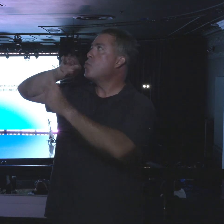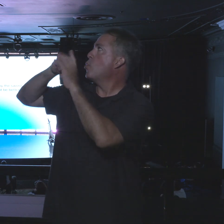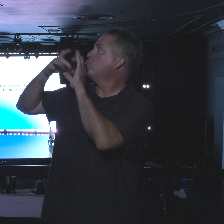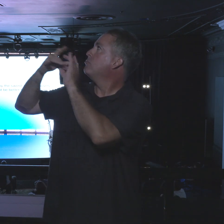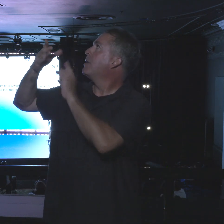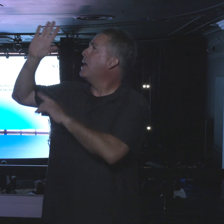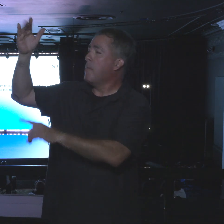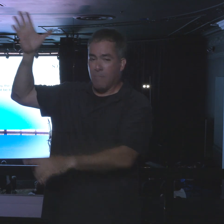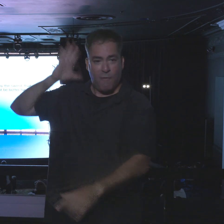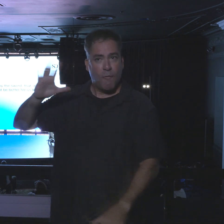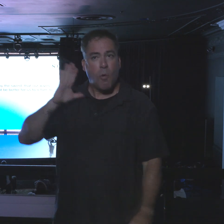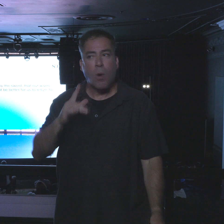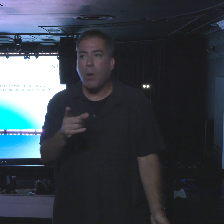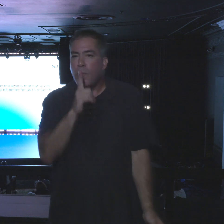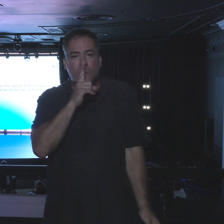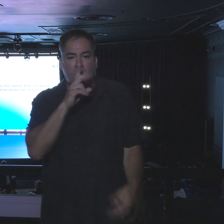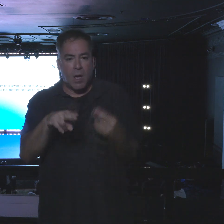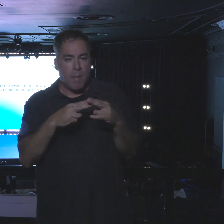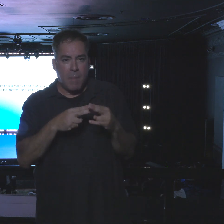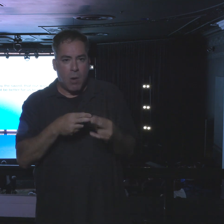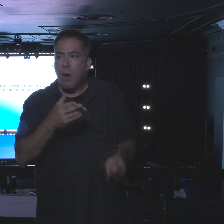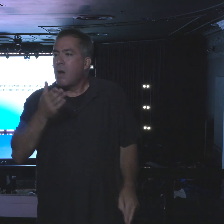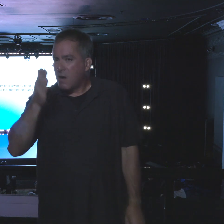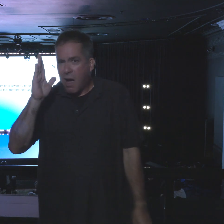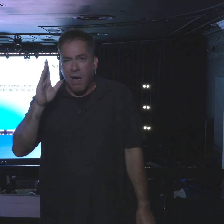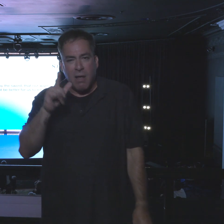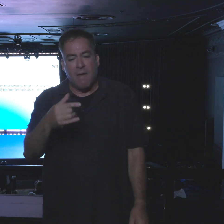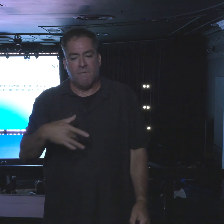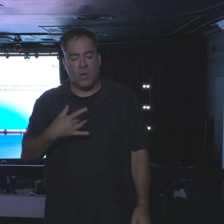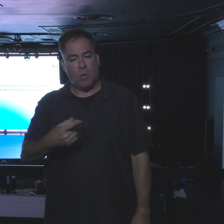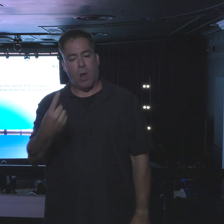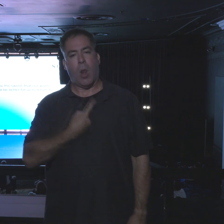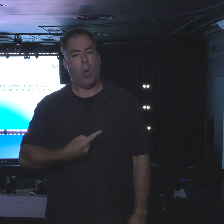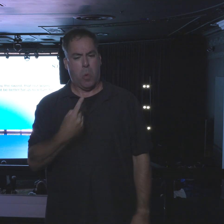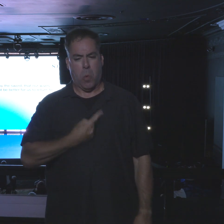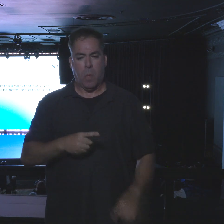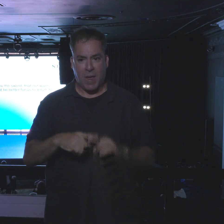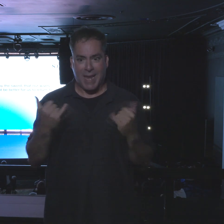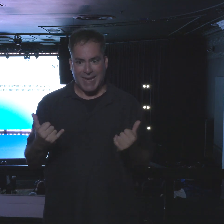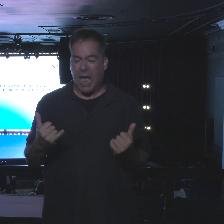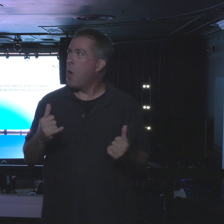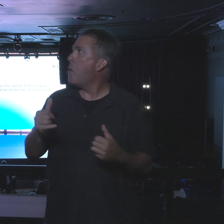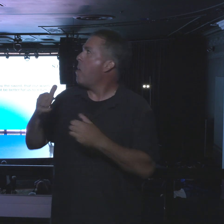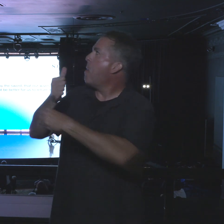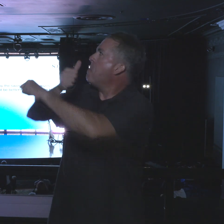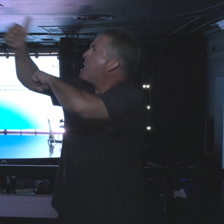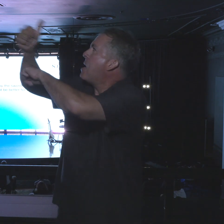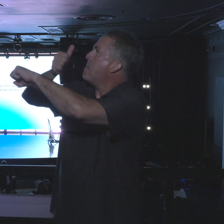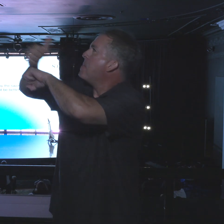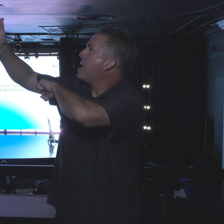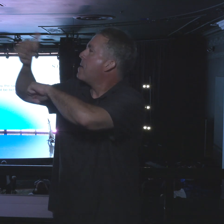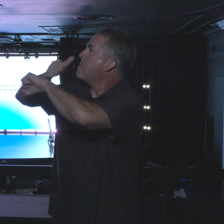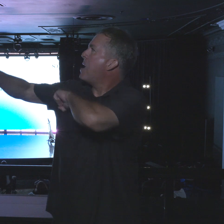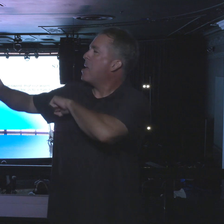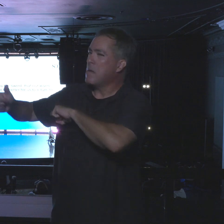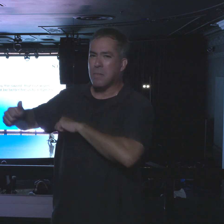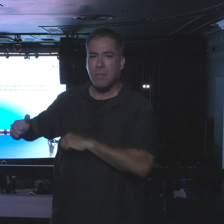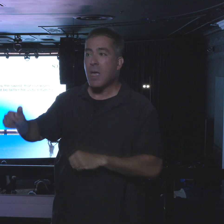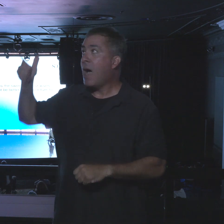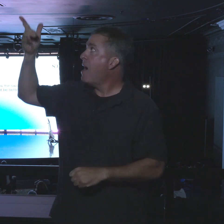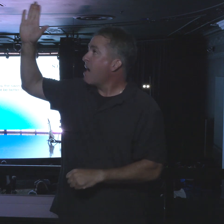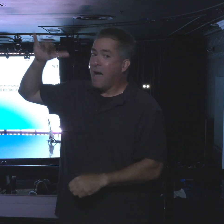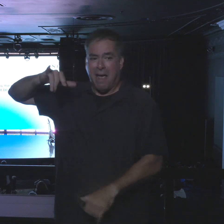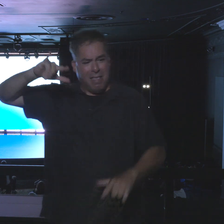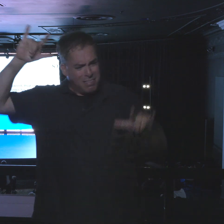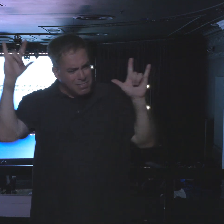of God. They feel like they're all alone, but now they're including God and they're blaming God who loves them,